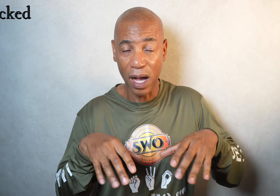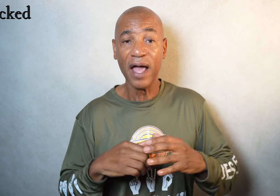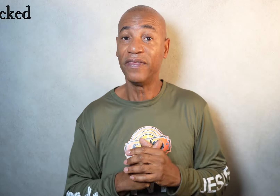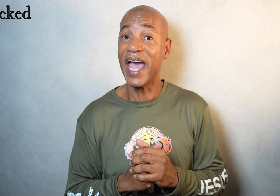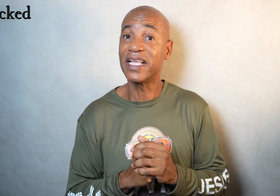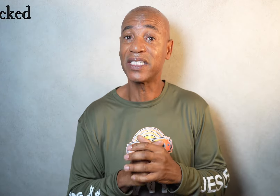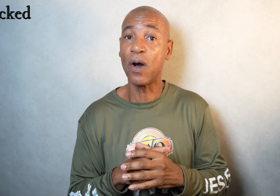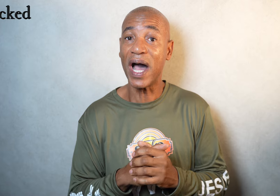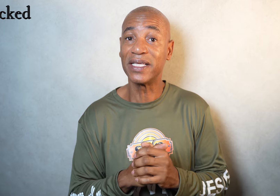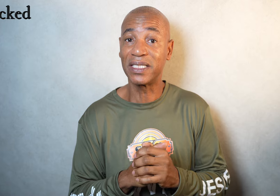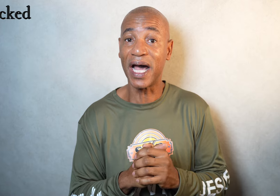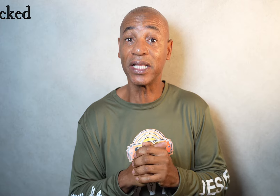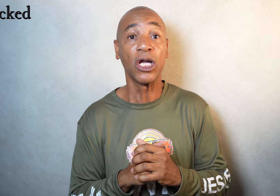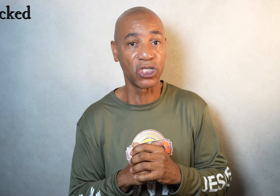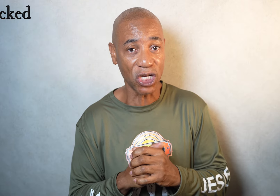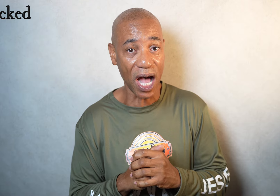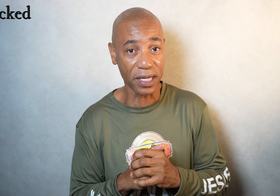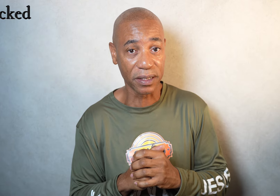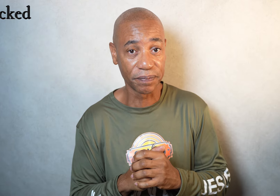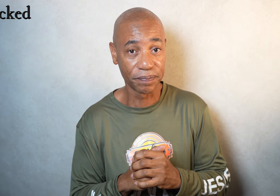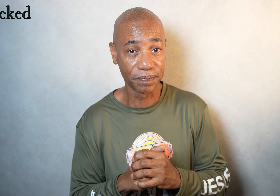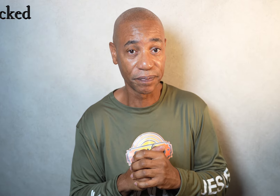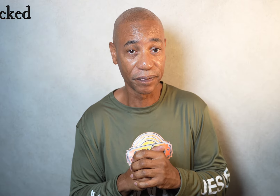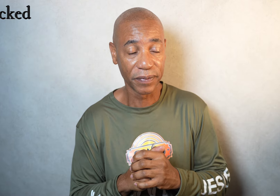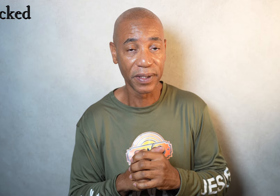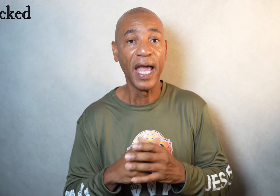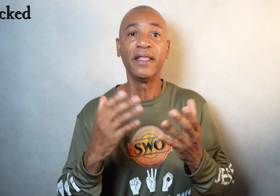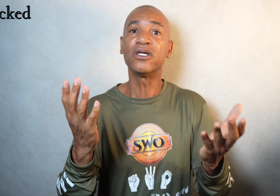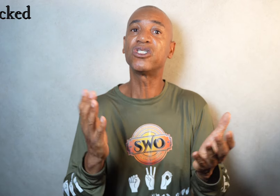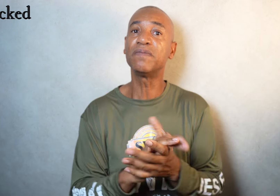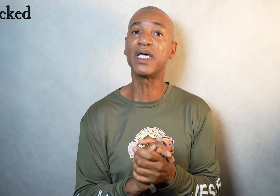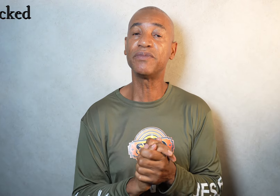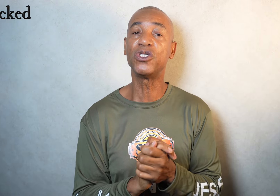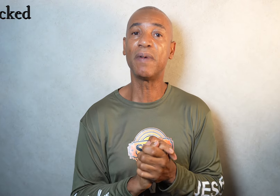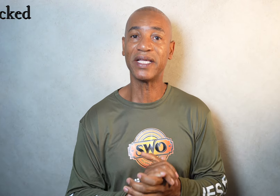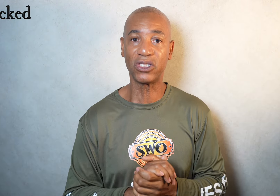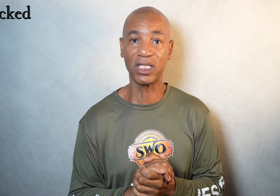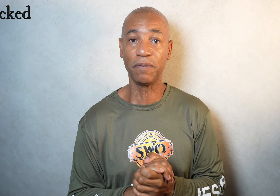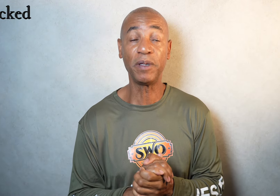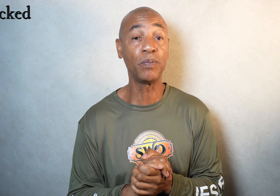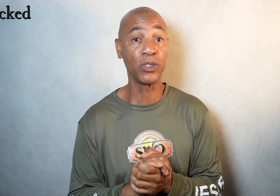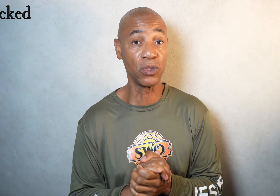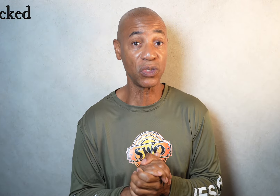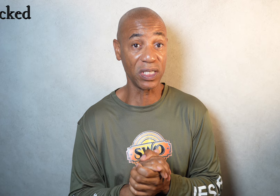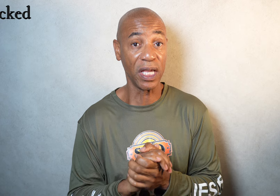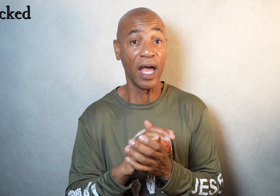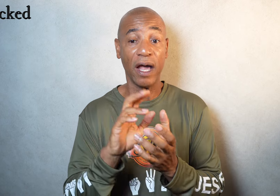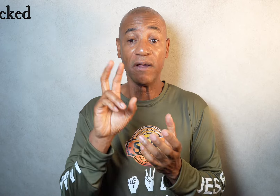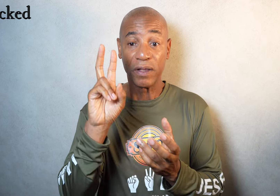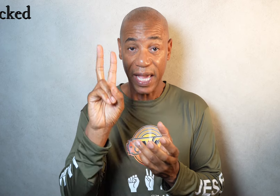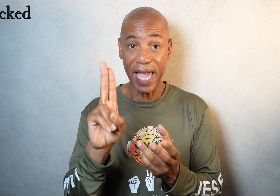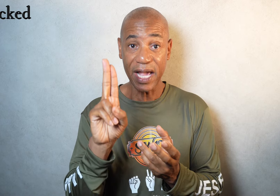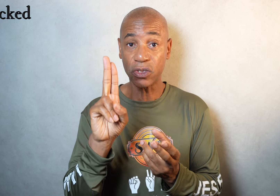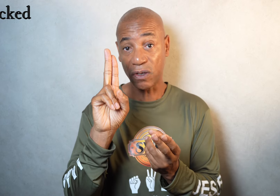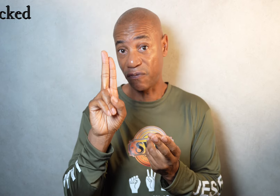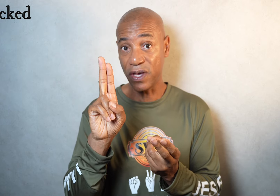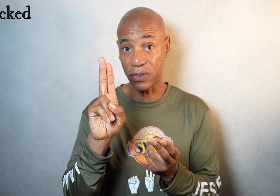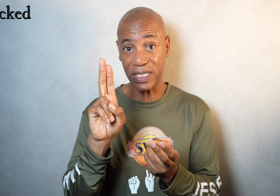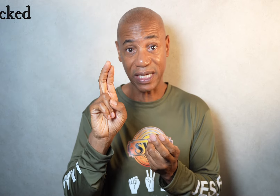That is how I sign shocked. Now, sometimes you might see people use the hands or the fingers as a